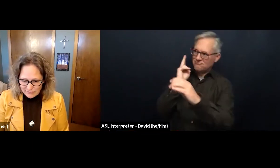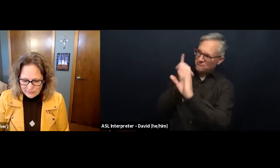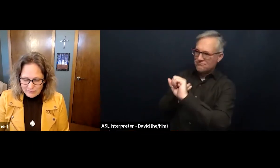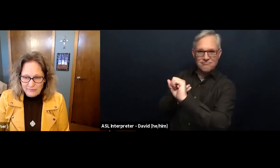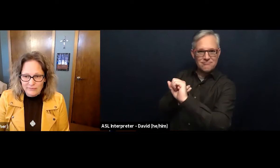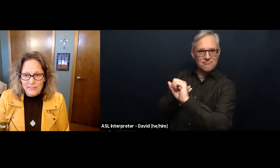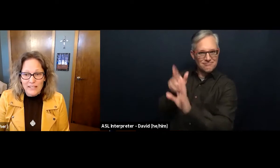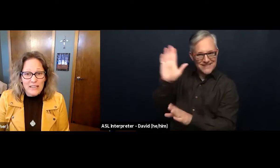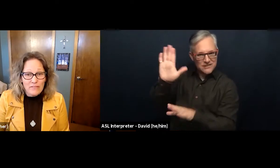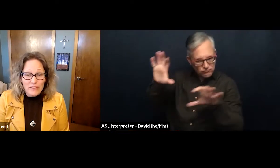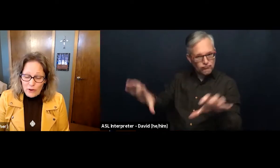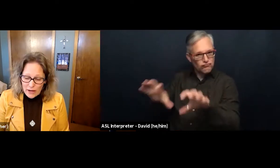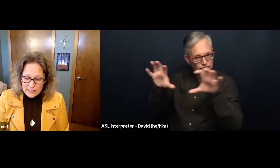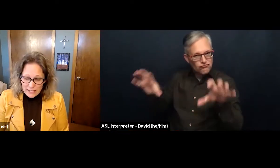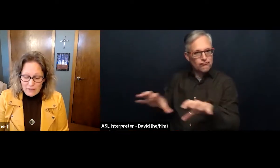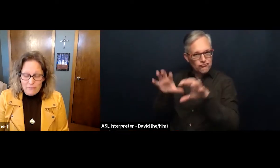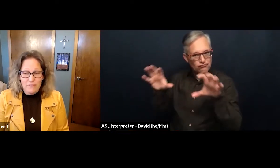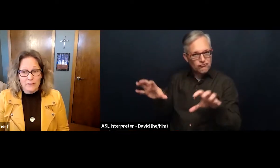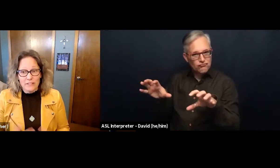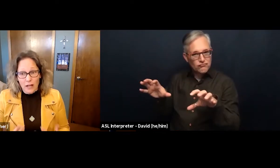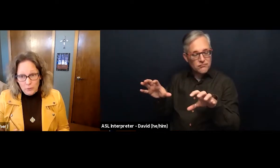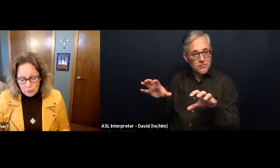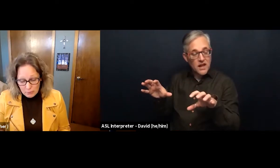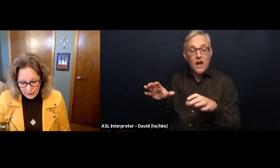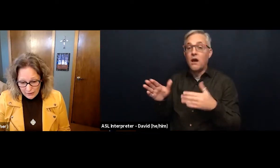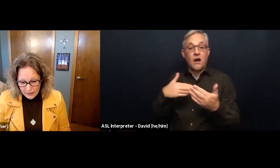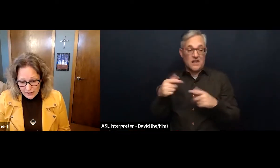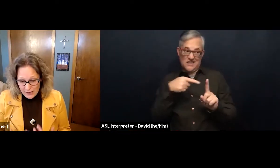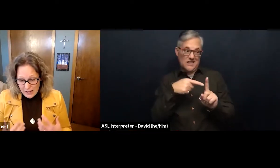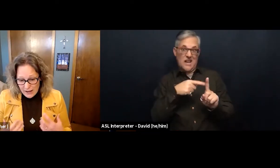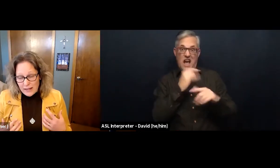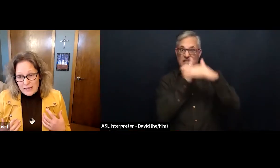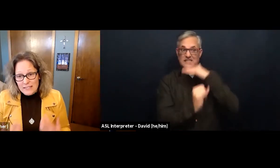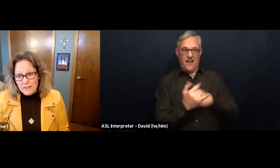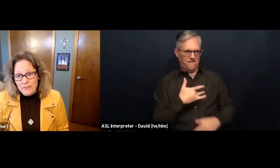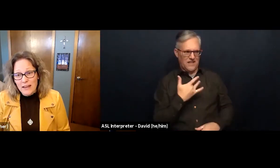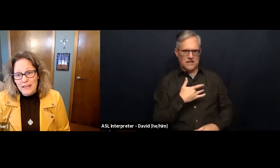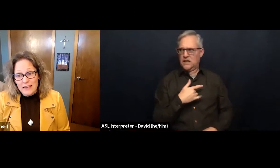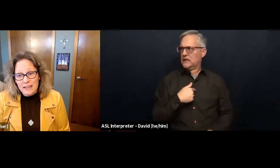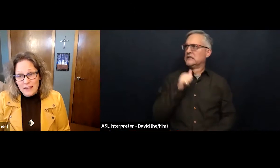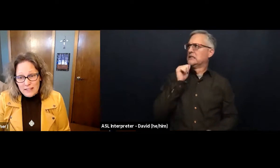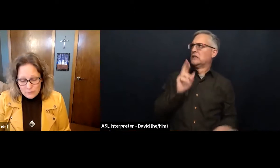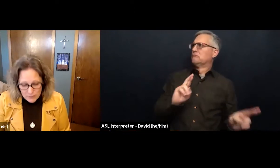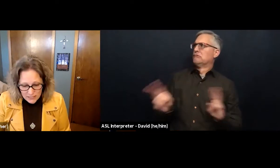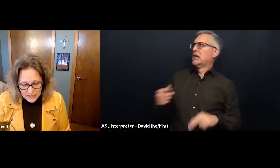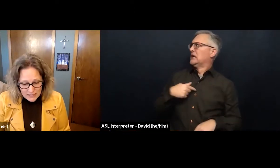And even though Isaiah feels unprepared, and as if he has missed